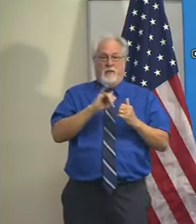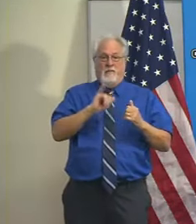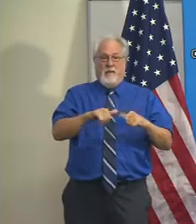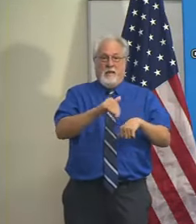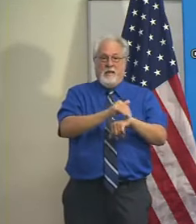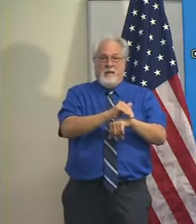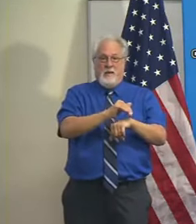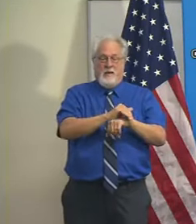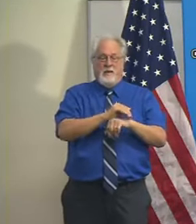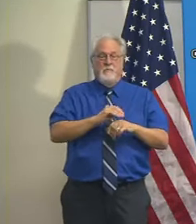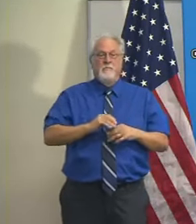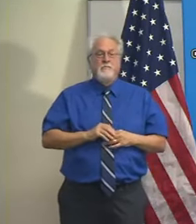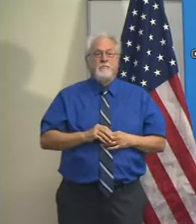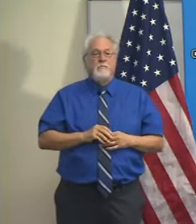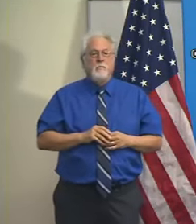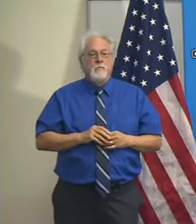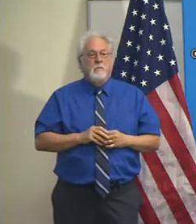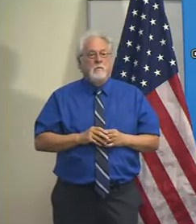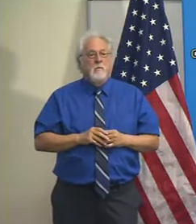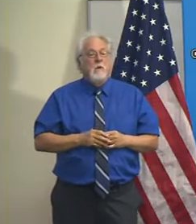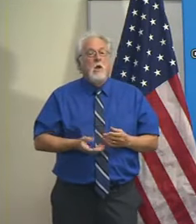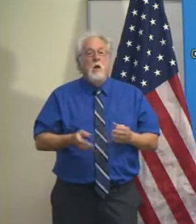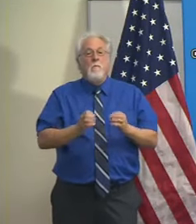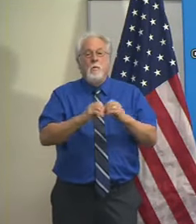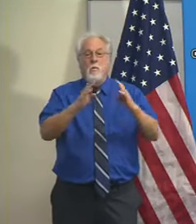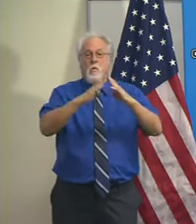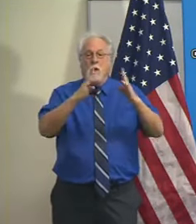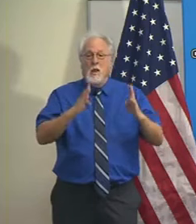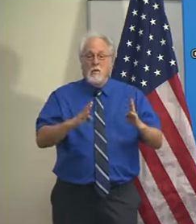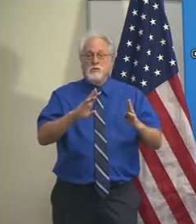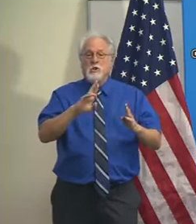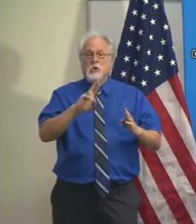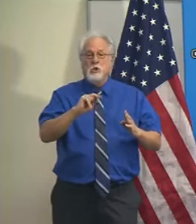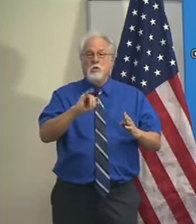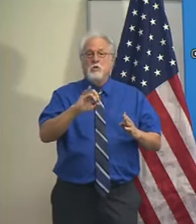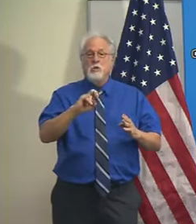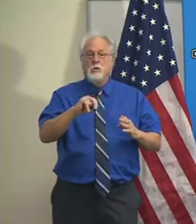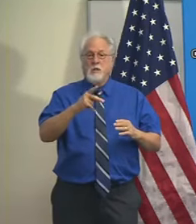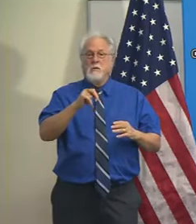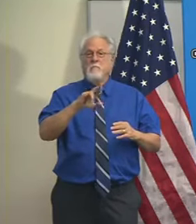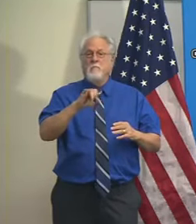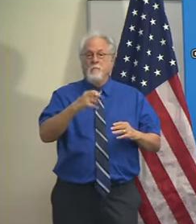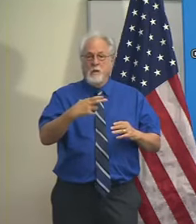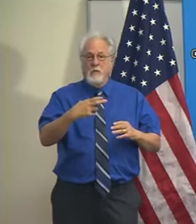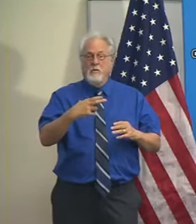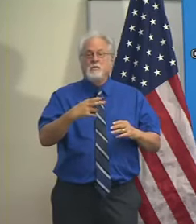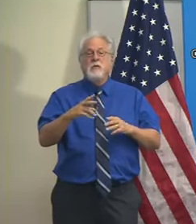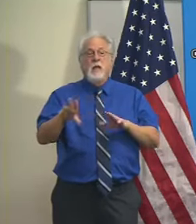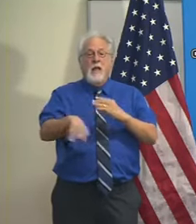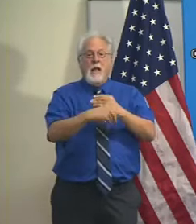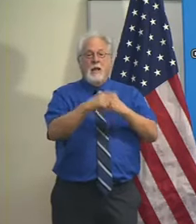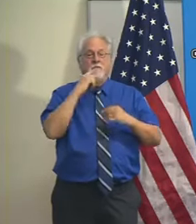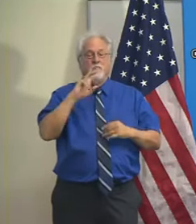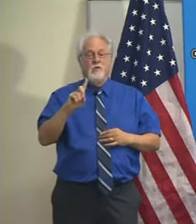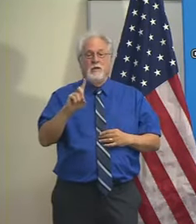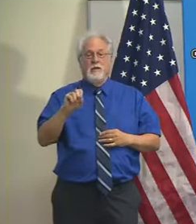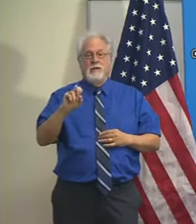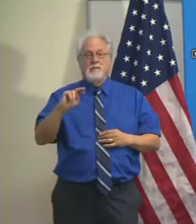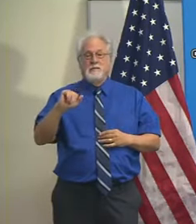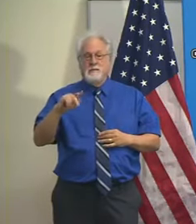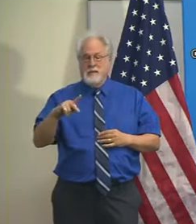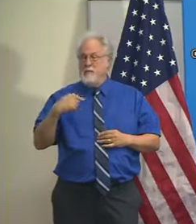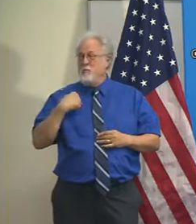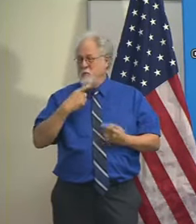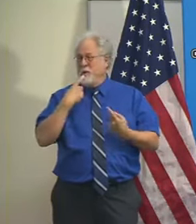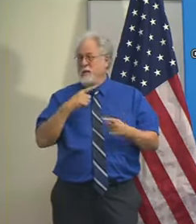before. Morehouse and Union parishes have been added for DSNAP today. So we announced